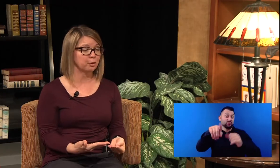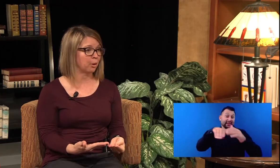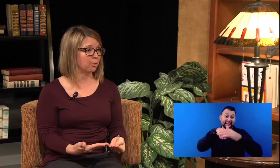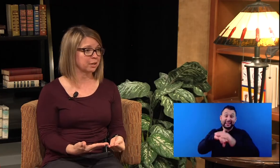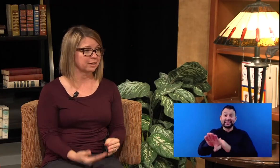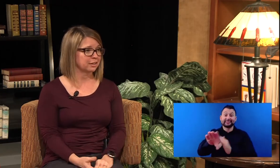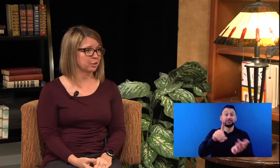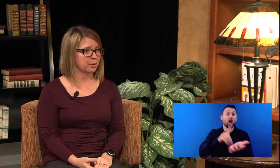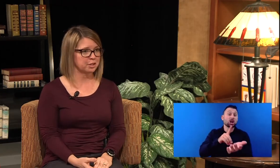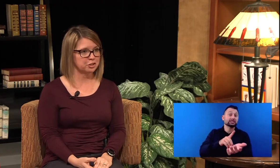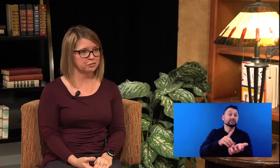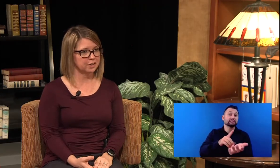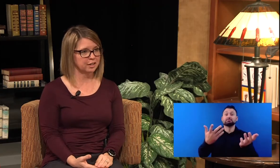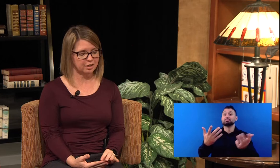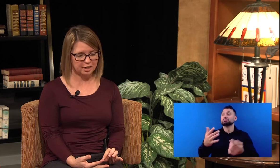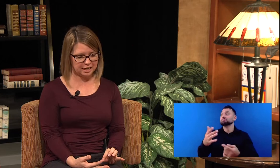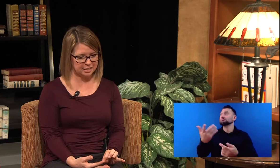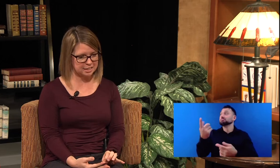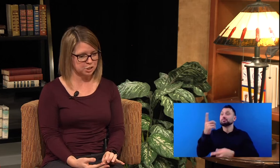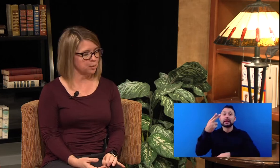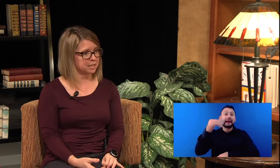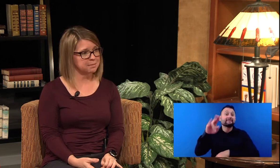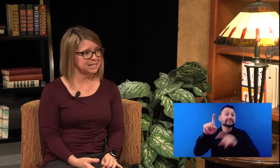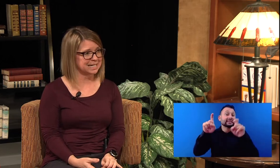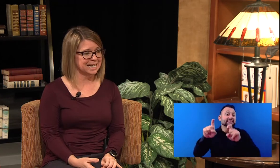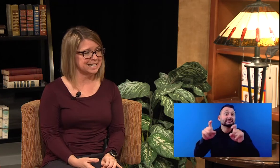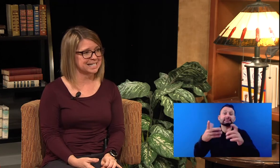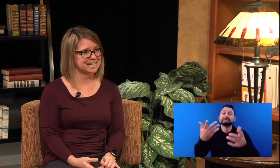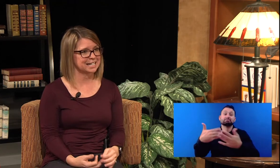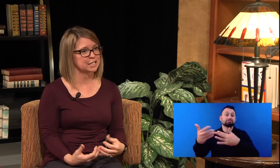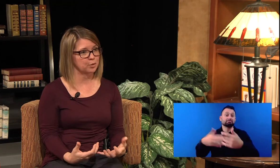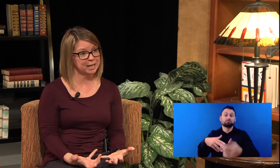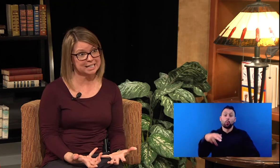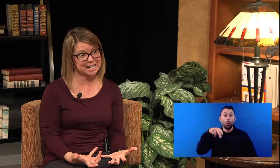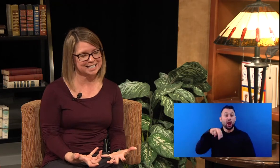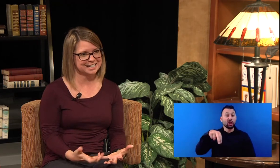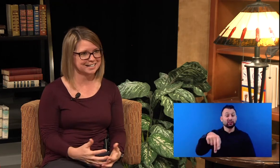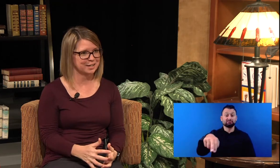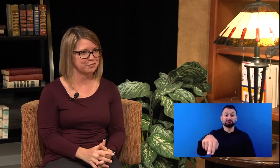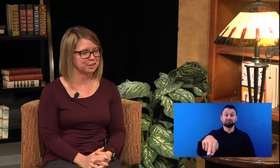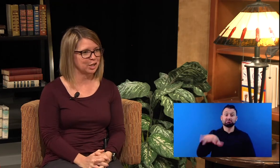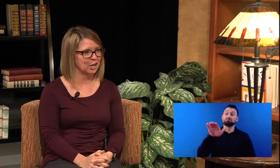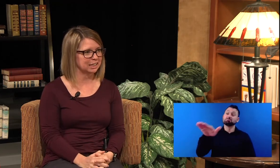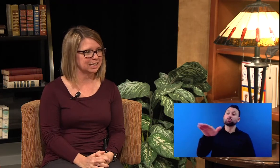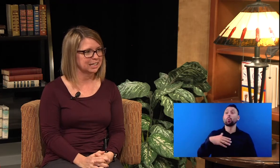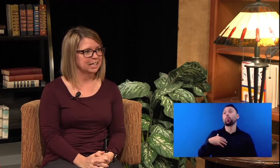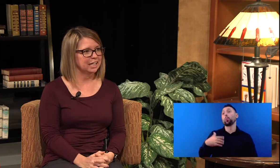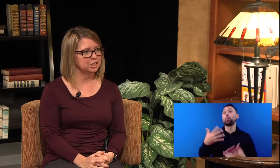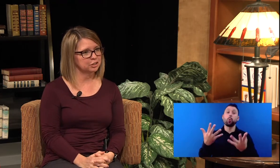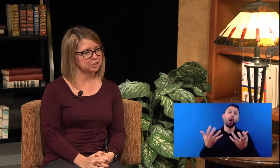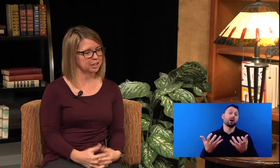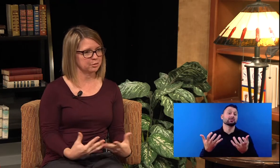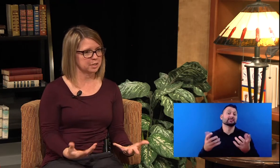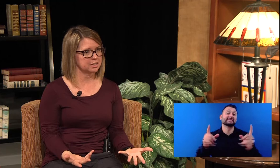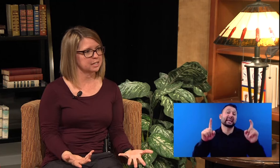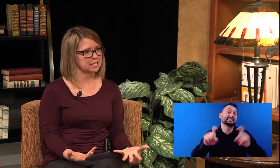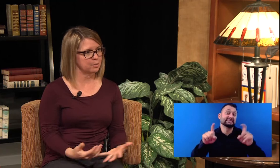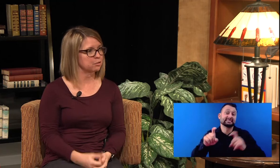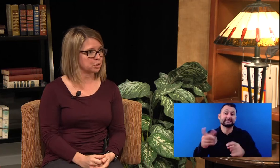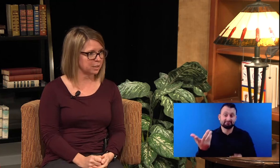poke. You're poking your finger and it's a 20 minute test and it's a quick test is kind of what they call it. And you'll get results in about 20